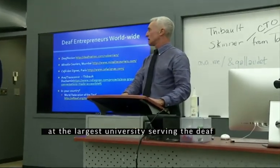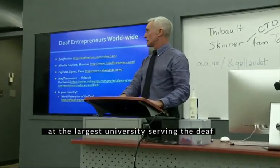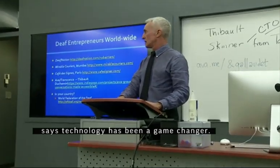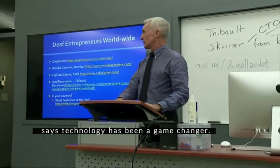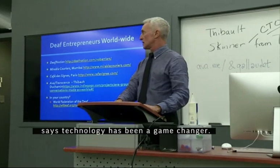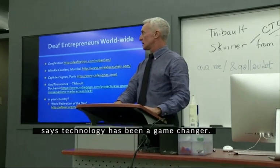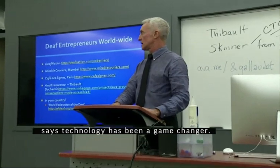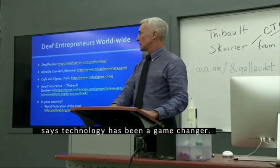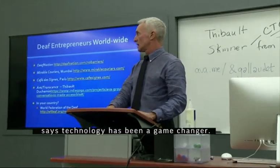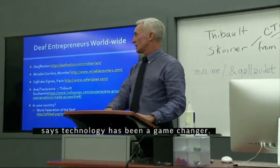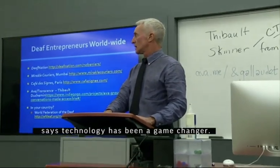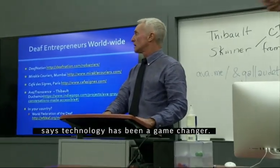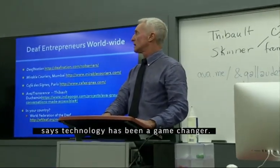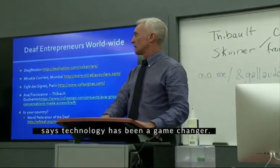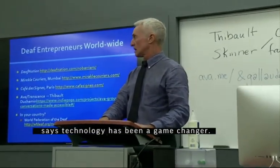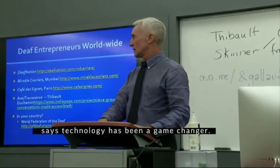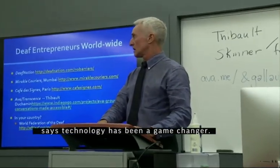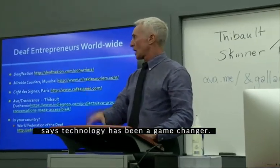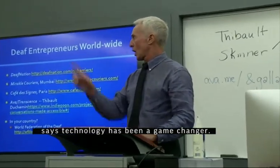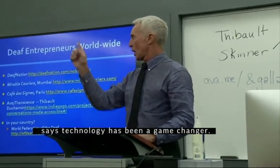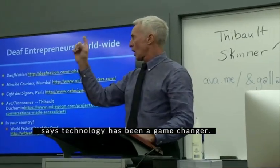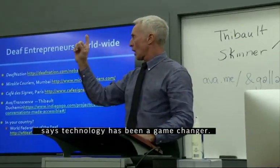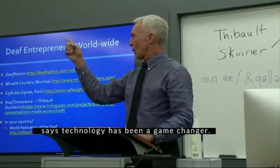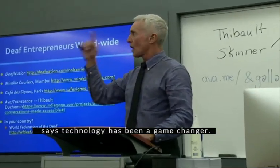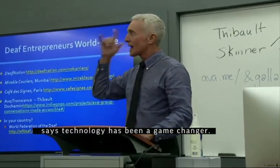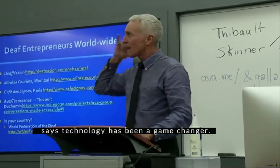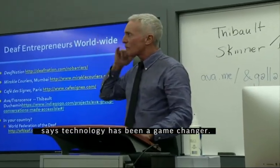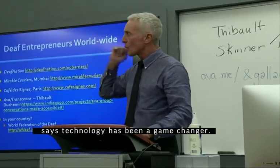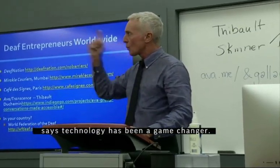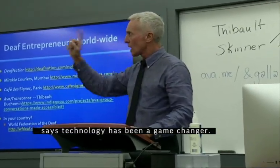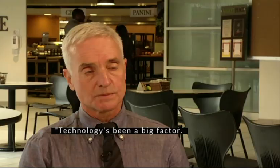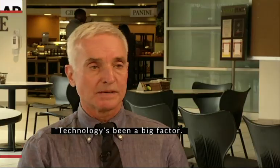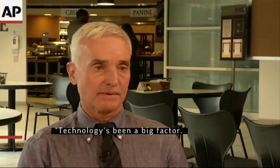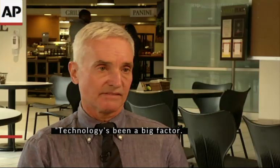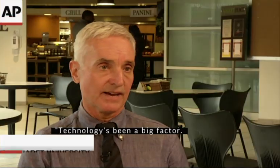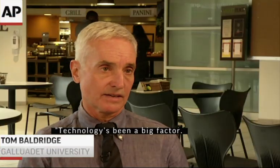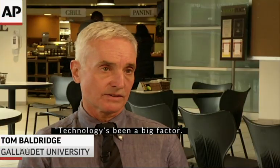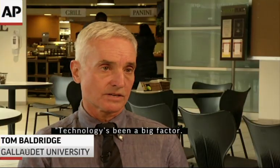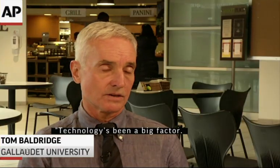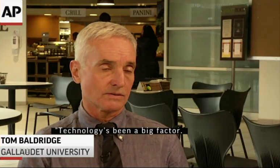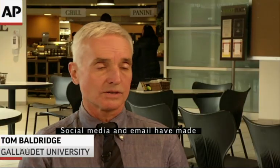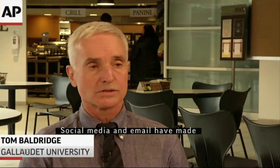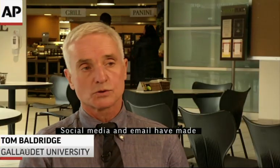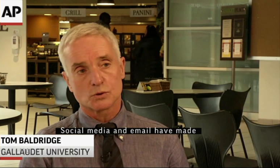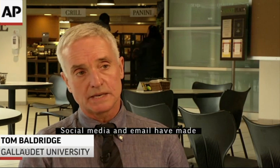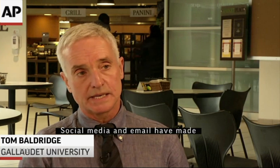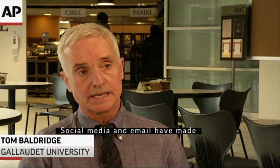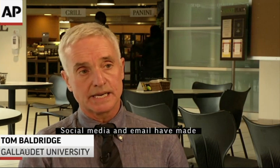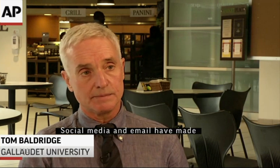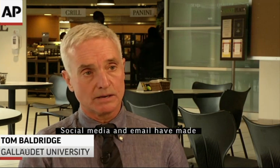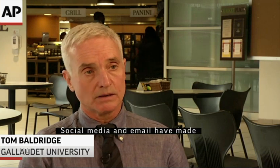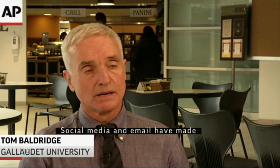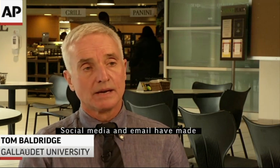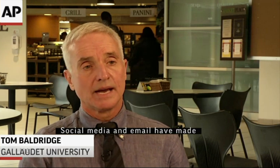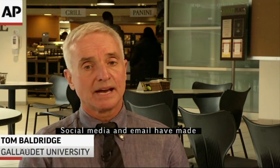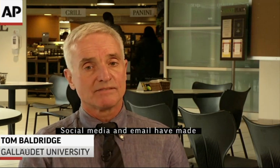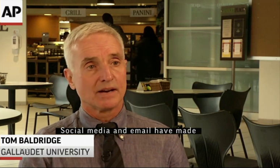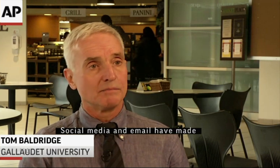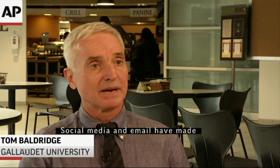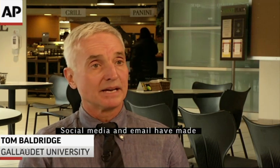says technology has been a game changer. Well, technology has been a big factor. Social media and email have made